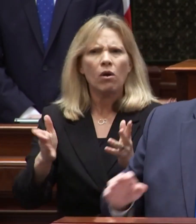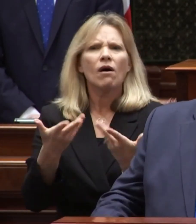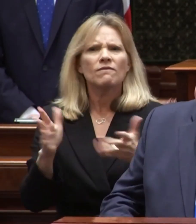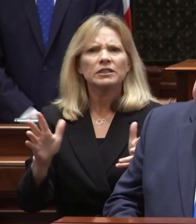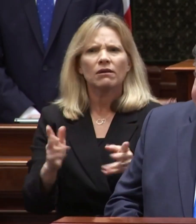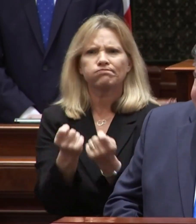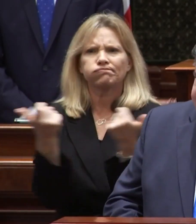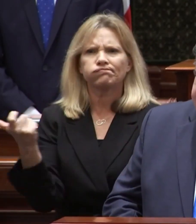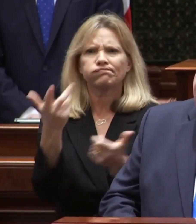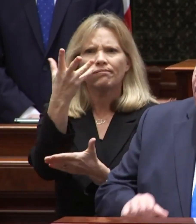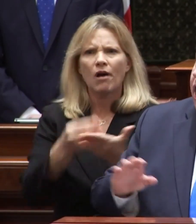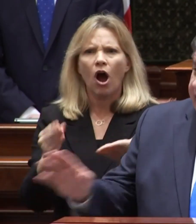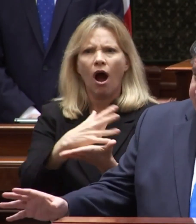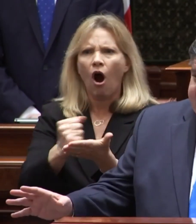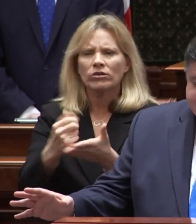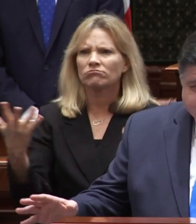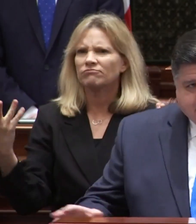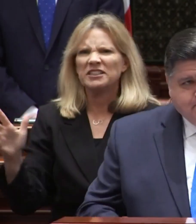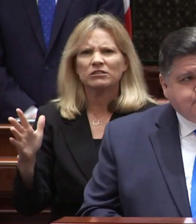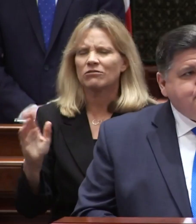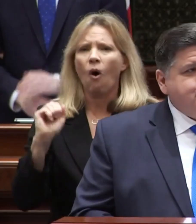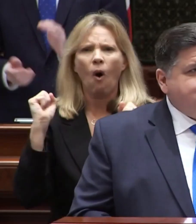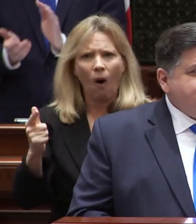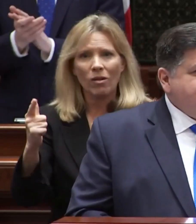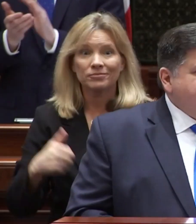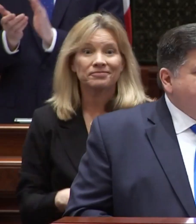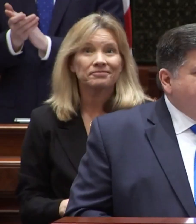been eliminated. All of it.